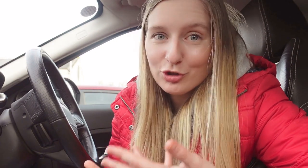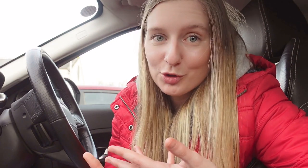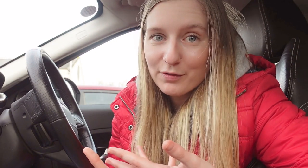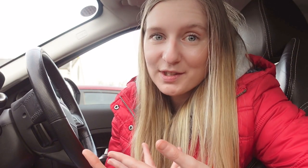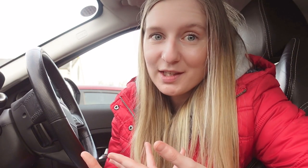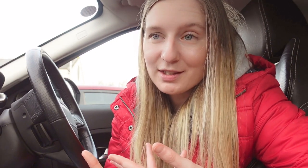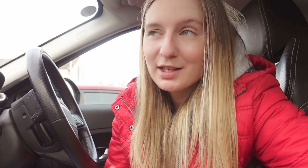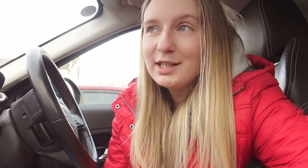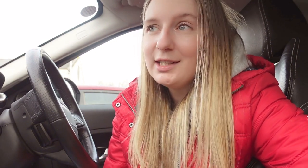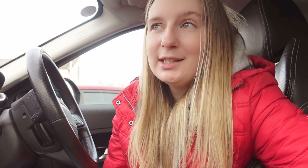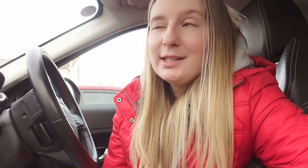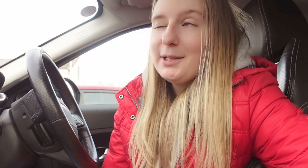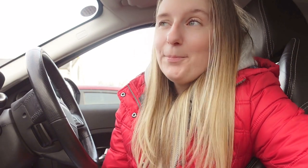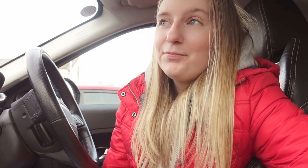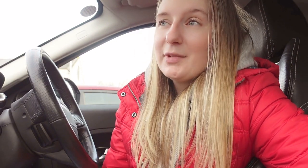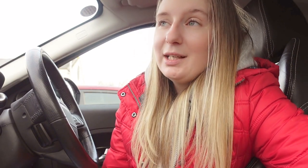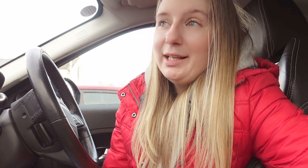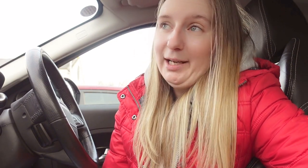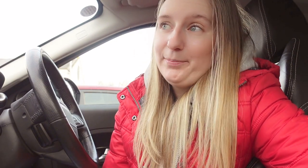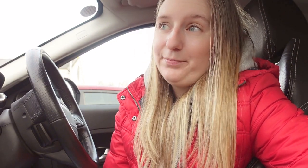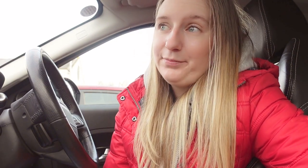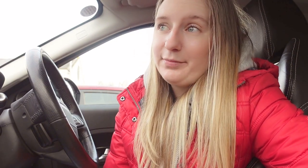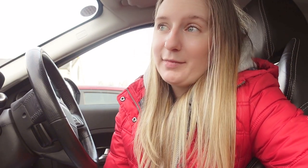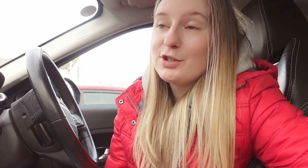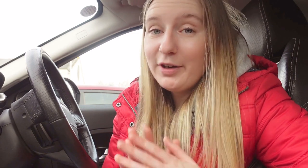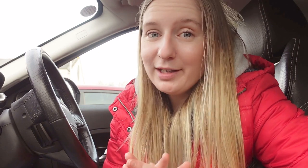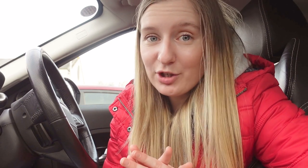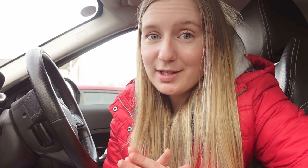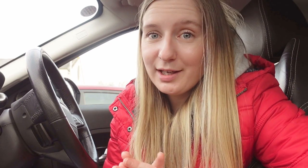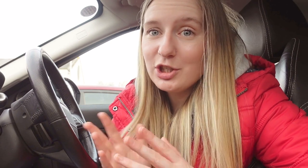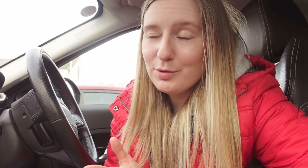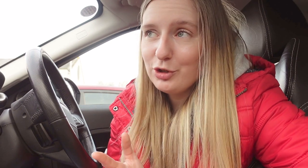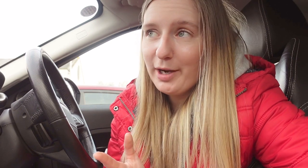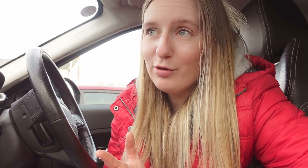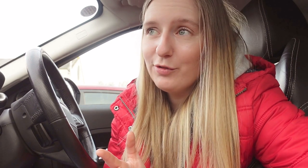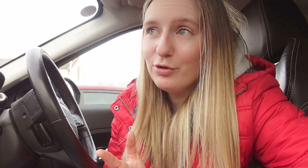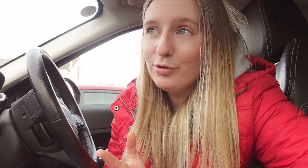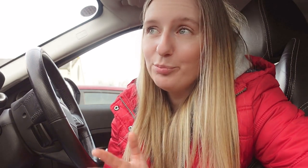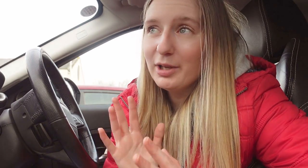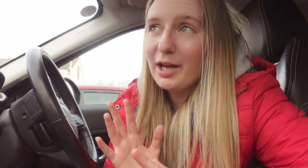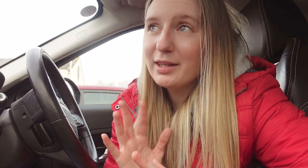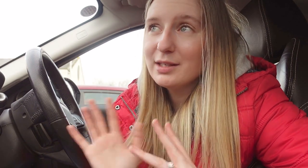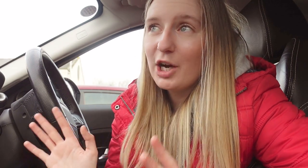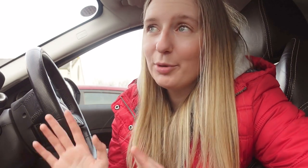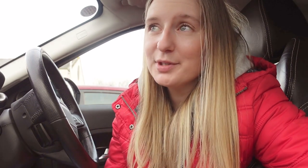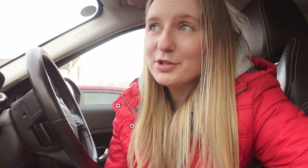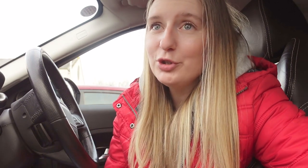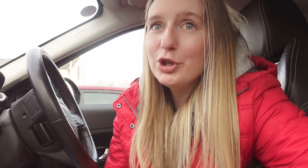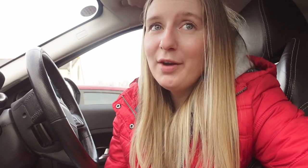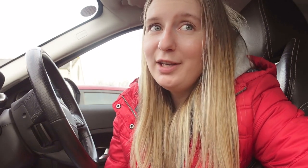couldn't do all of these things yeah it's very interesting she was super helpful but like the entire process you just don't have any